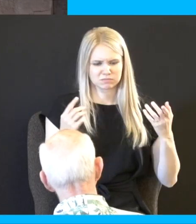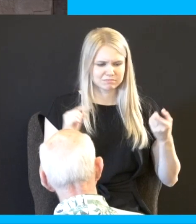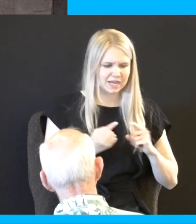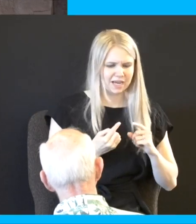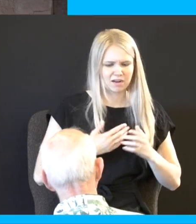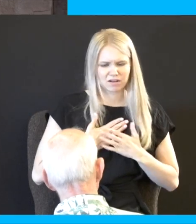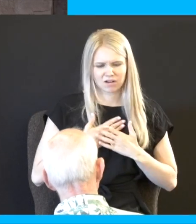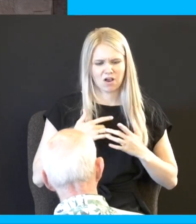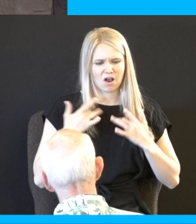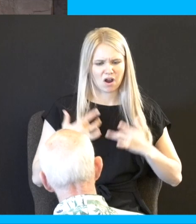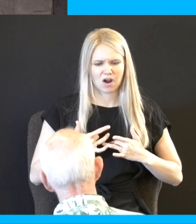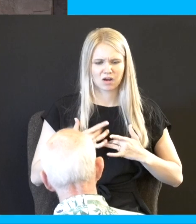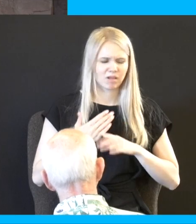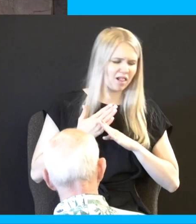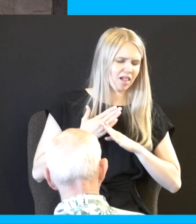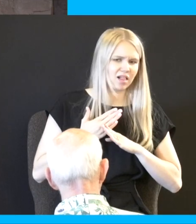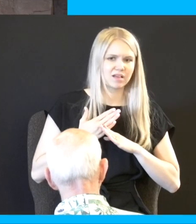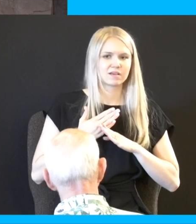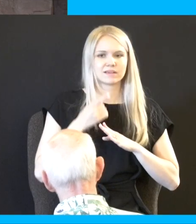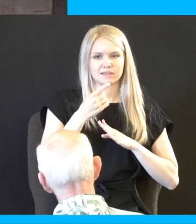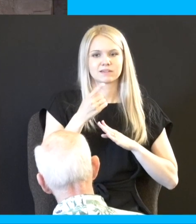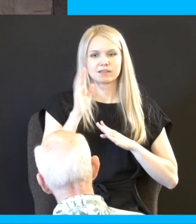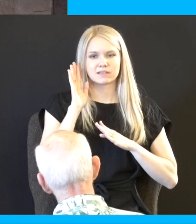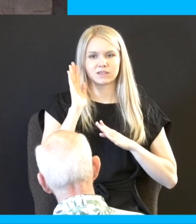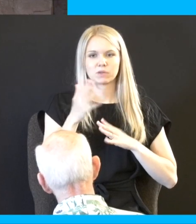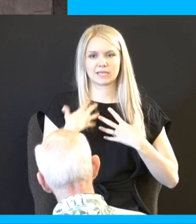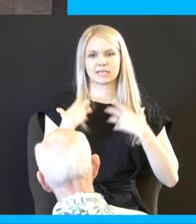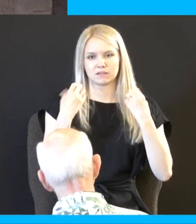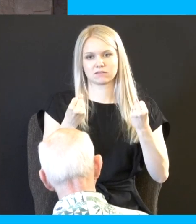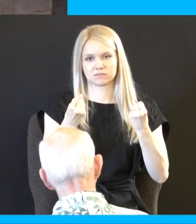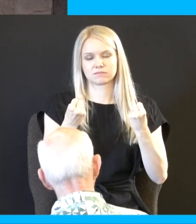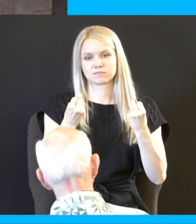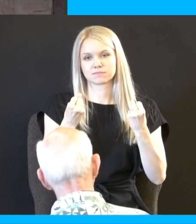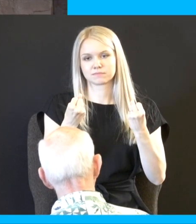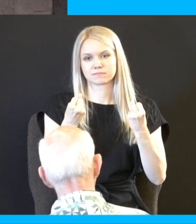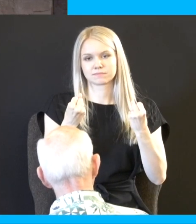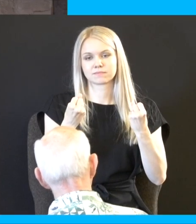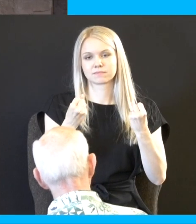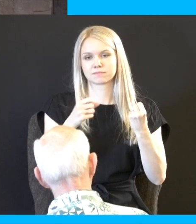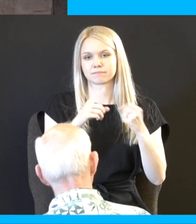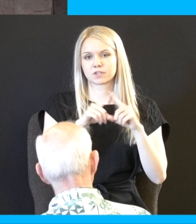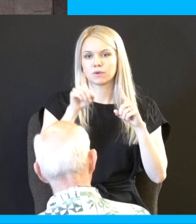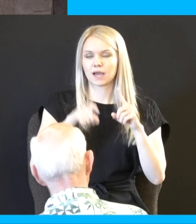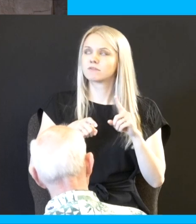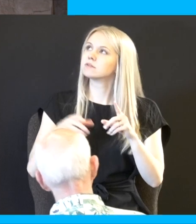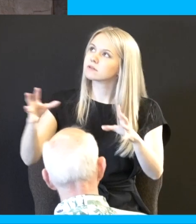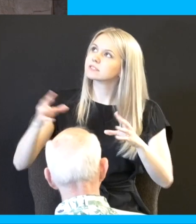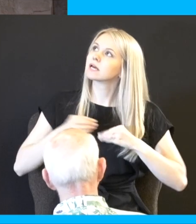used to be these are the things he heals but you have to let him in you